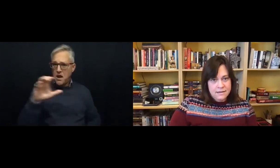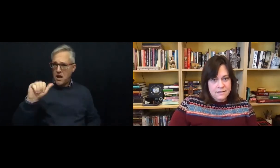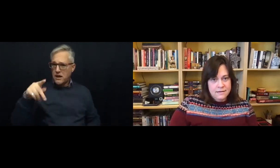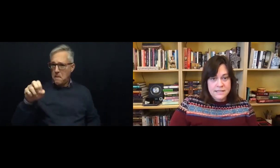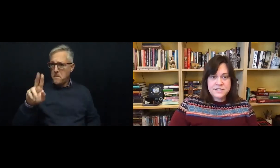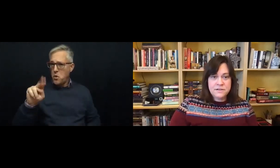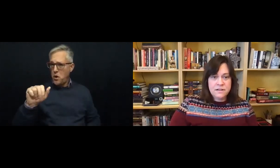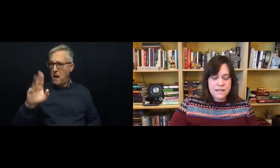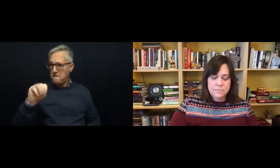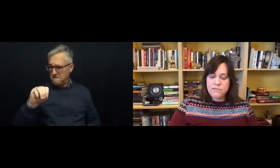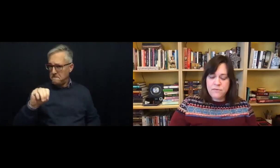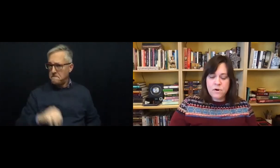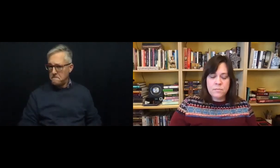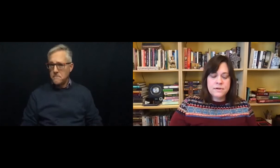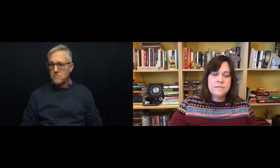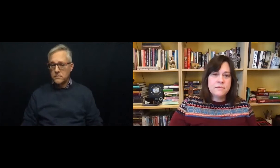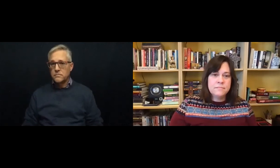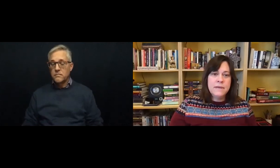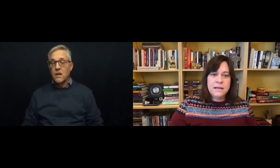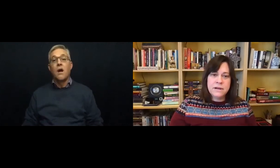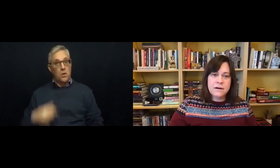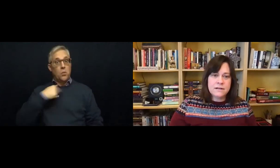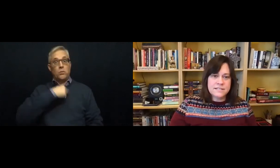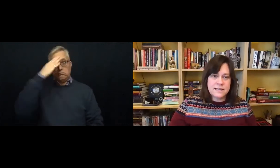He certainly performed many miracles there.